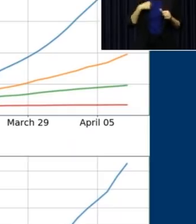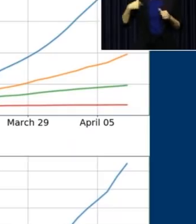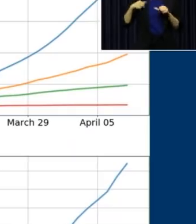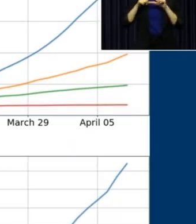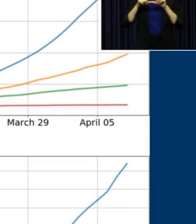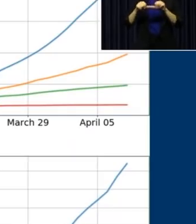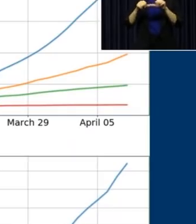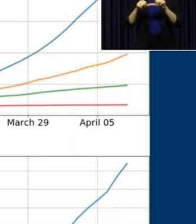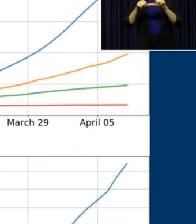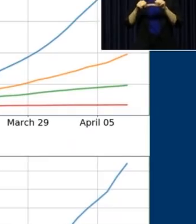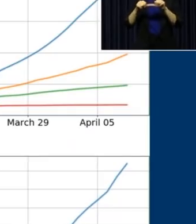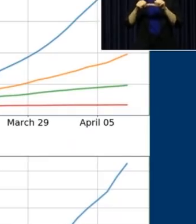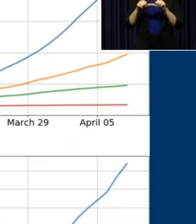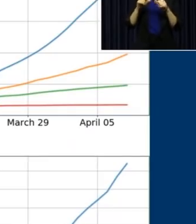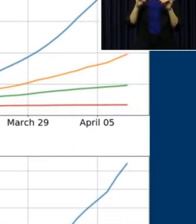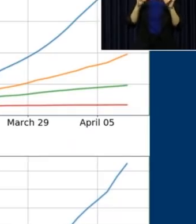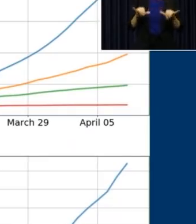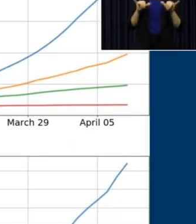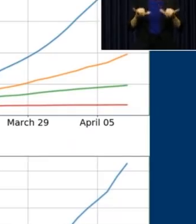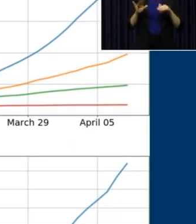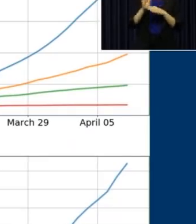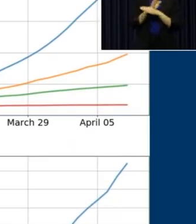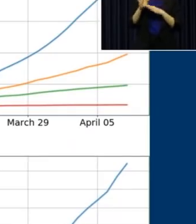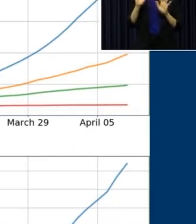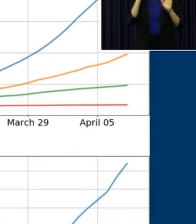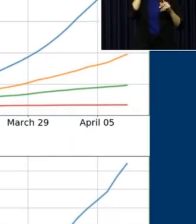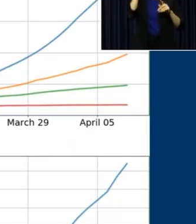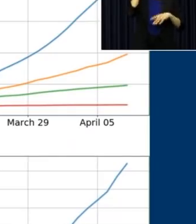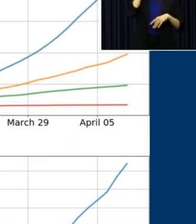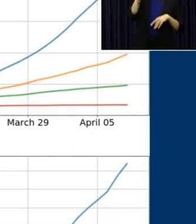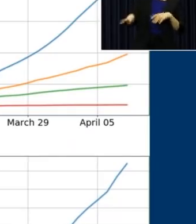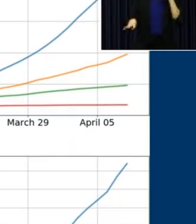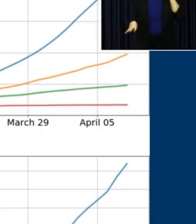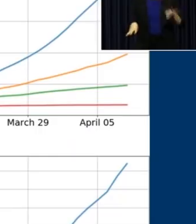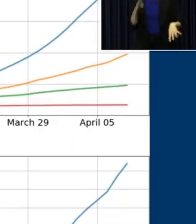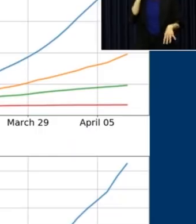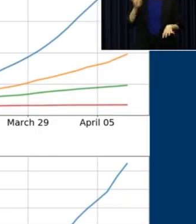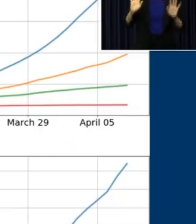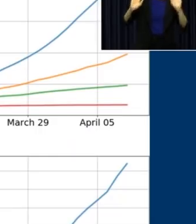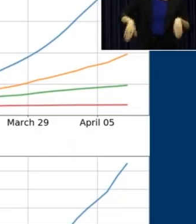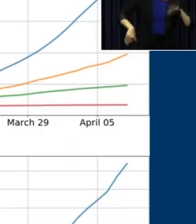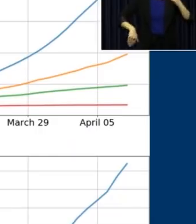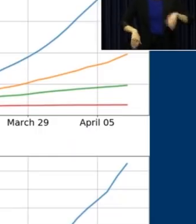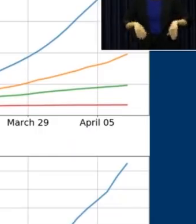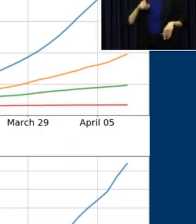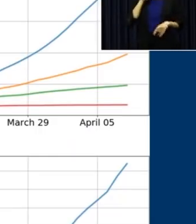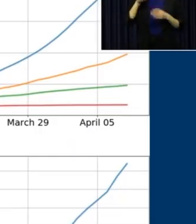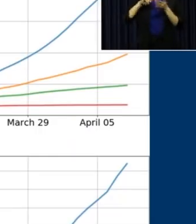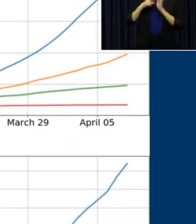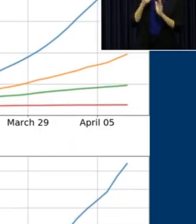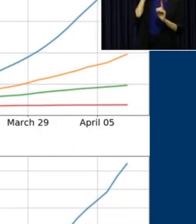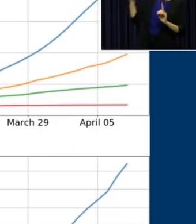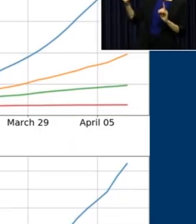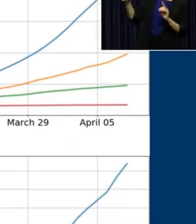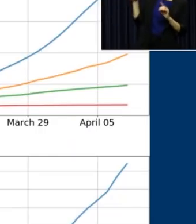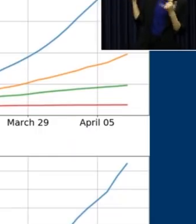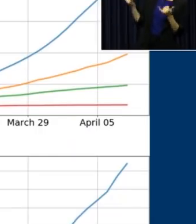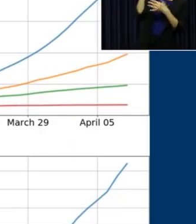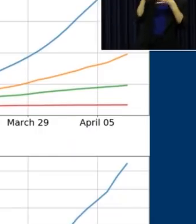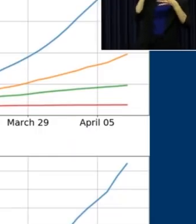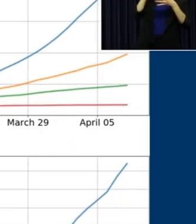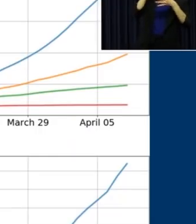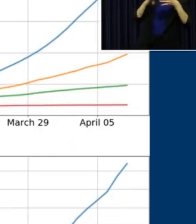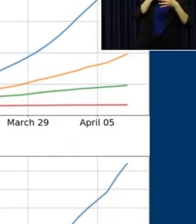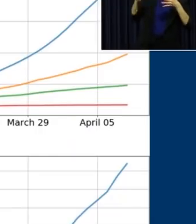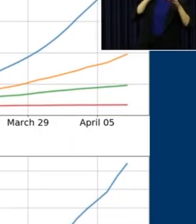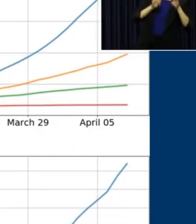business as usual, if people don't do their patriotic duty, in this graph, which, Kenneth, can people see